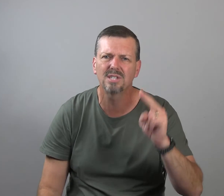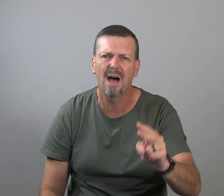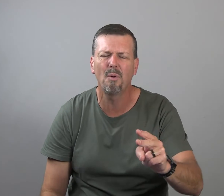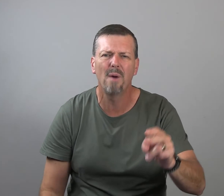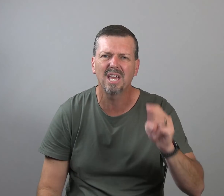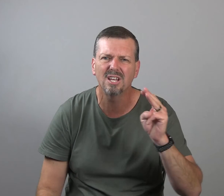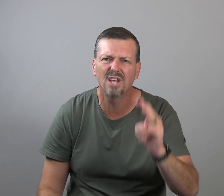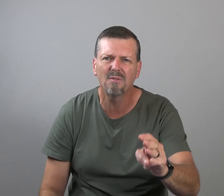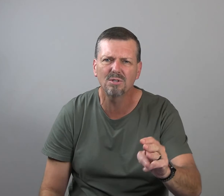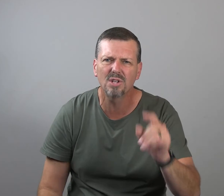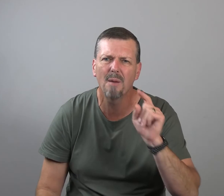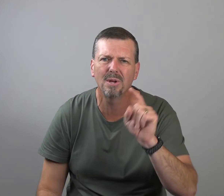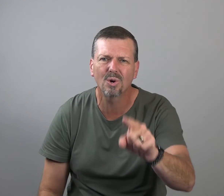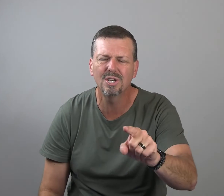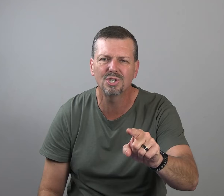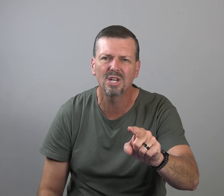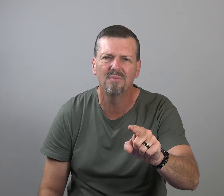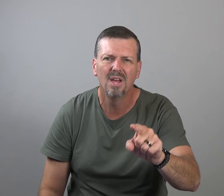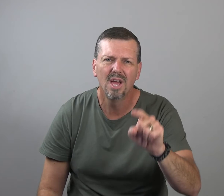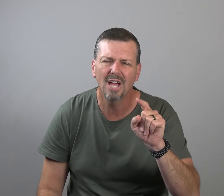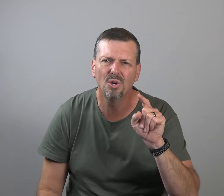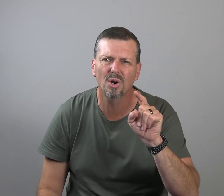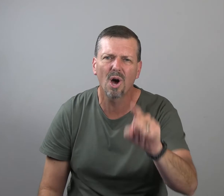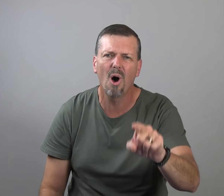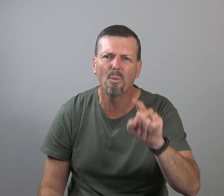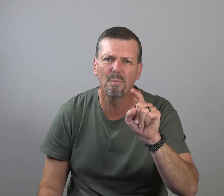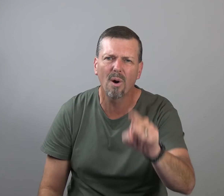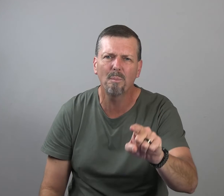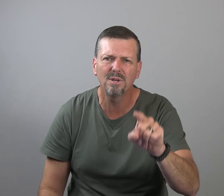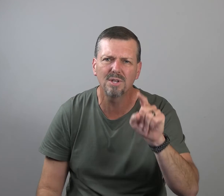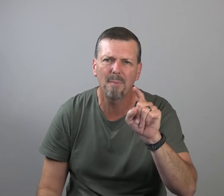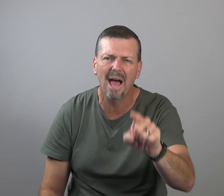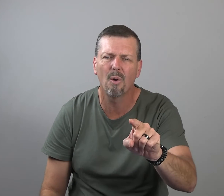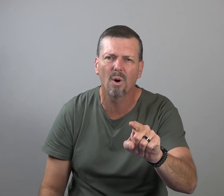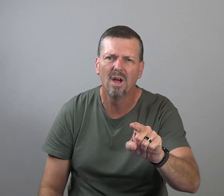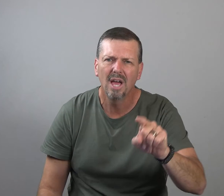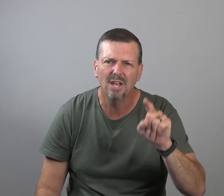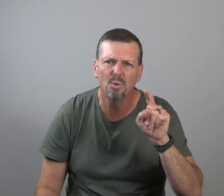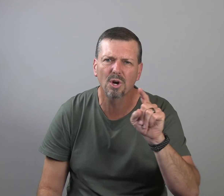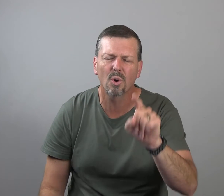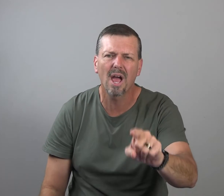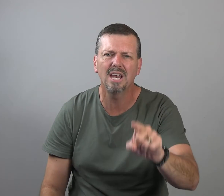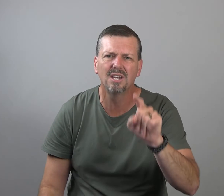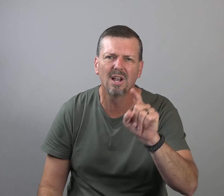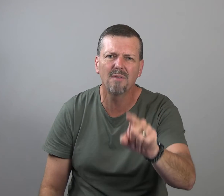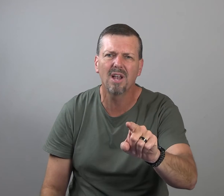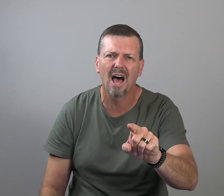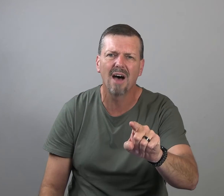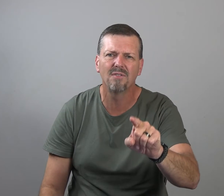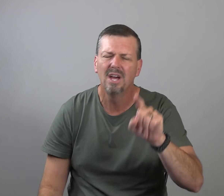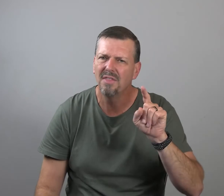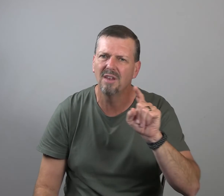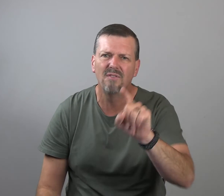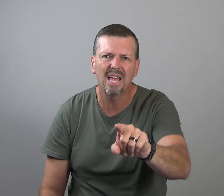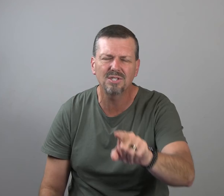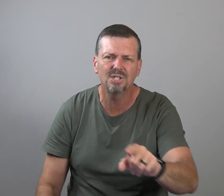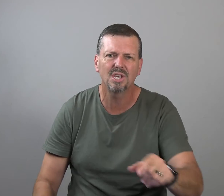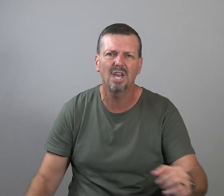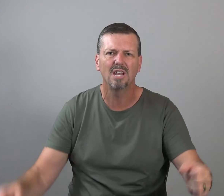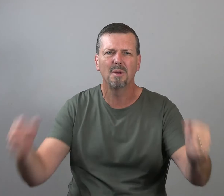disciple making, devil stomping Christian. And you're called with purpose and power. And you were created to live a life that advances the kingdom